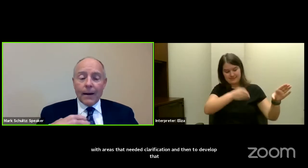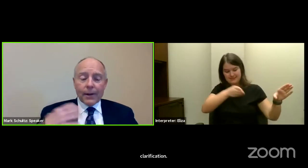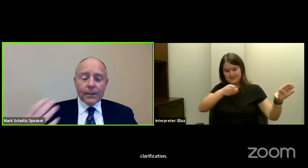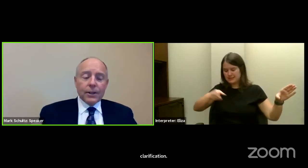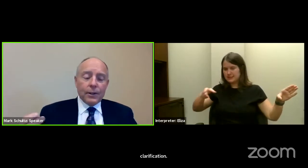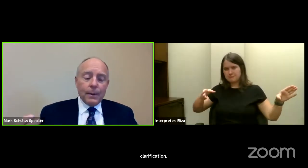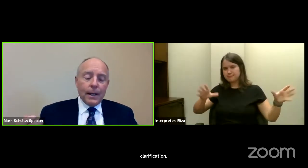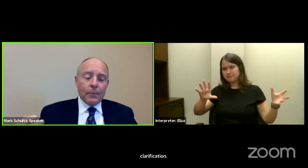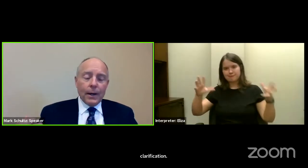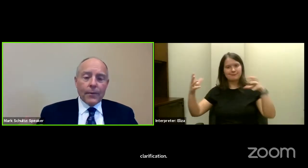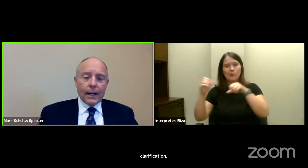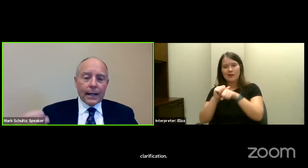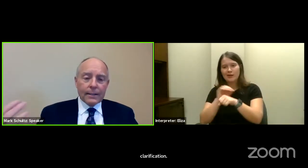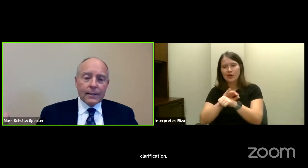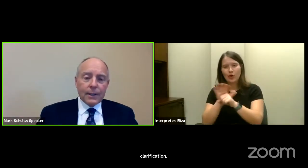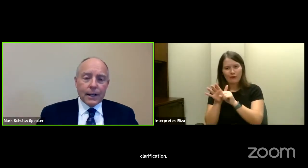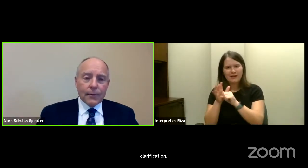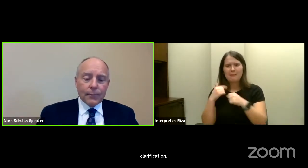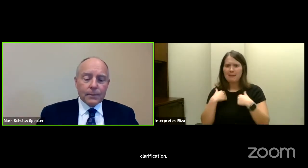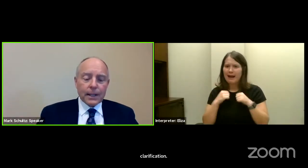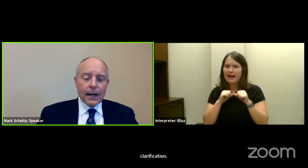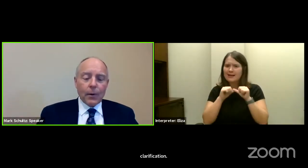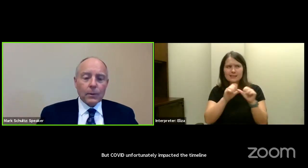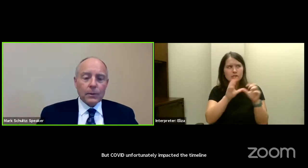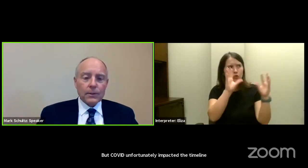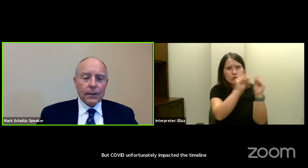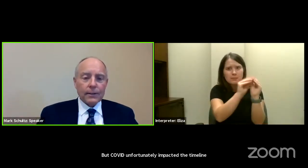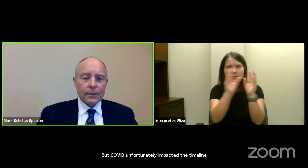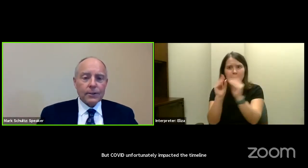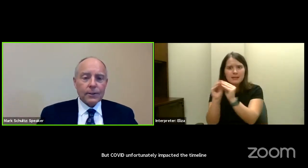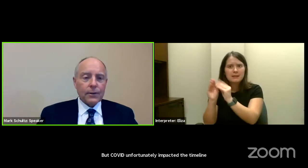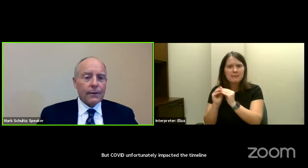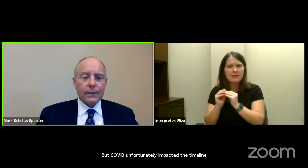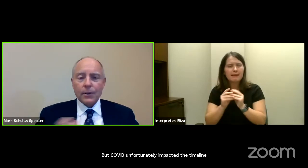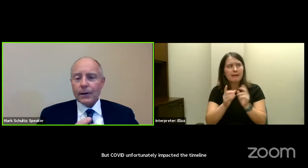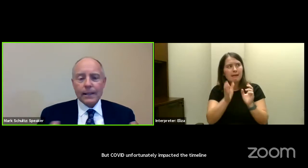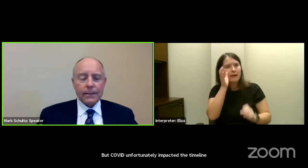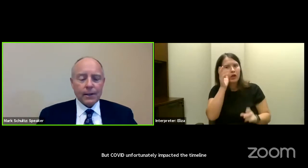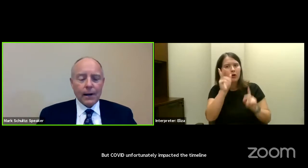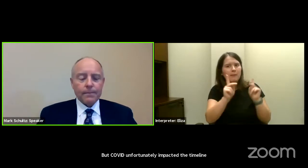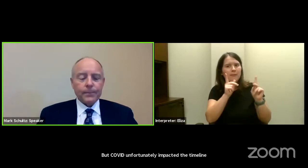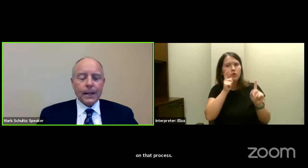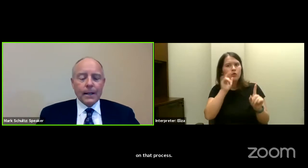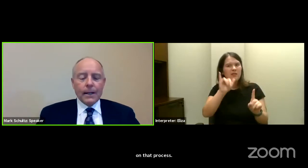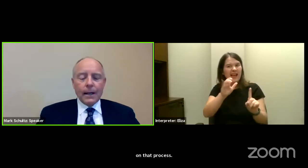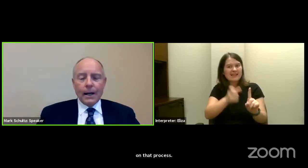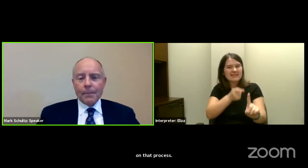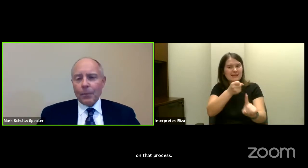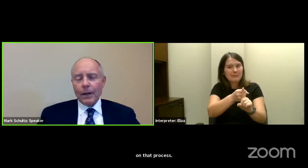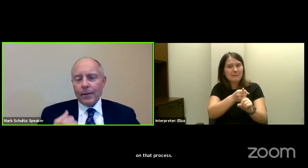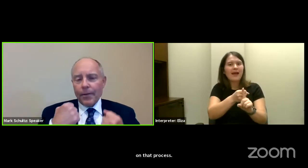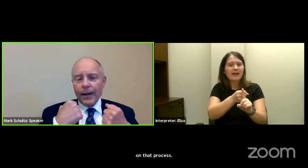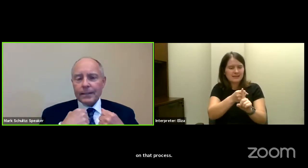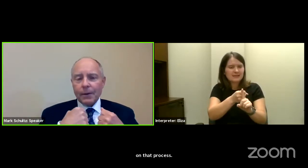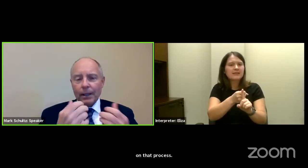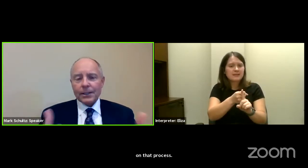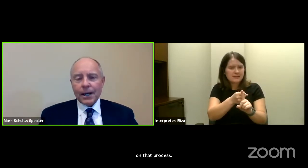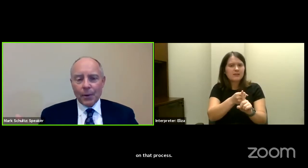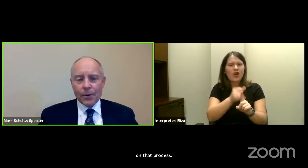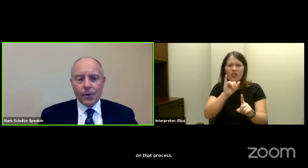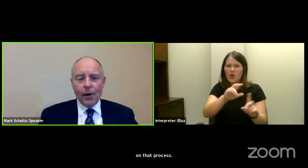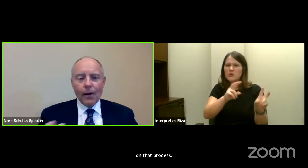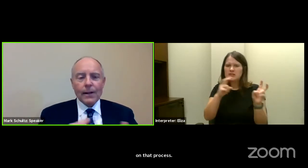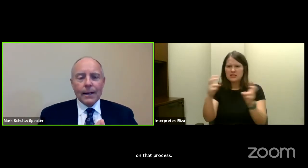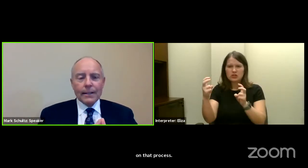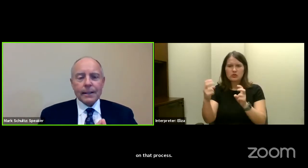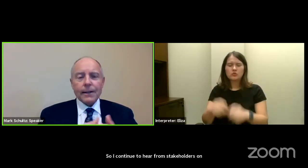But I've continued to meet with, and I continue to hear from stakeholders on this issue, even during this time. And one of the things I want